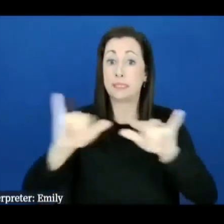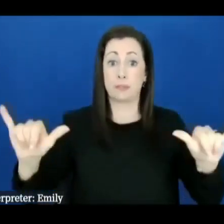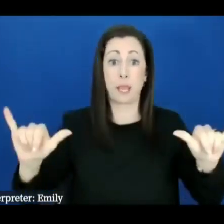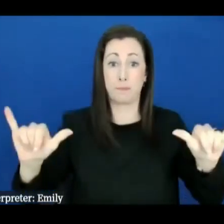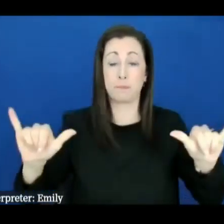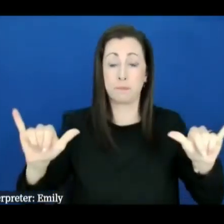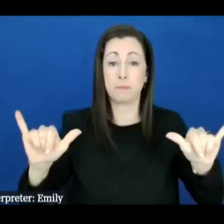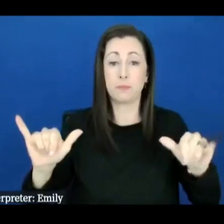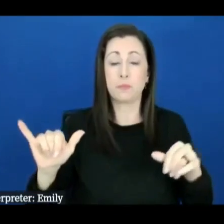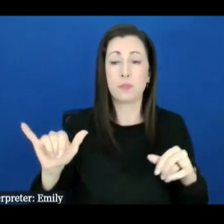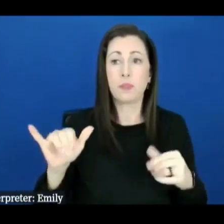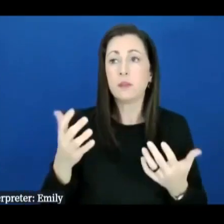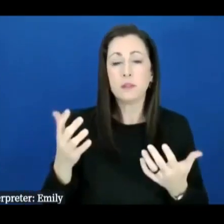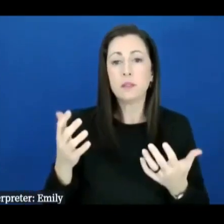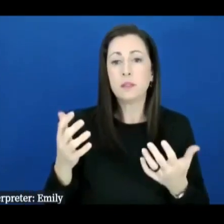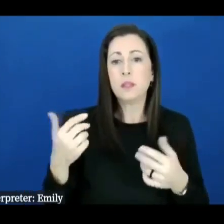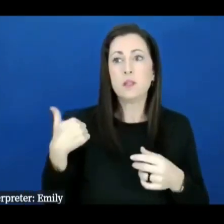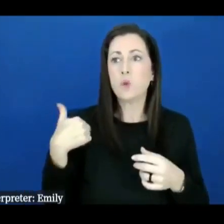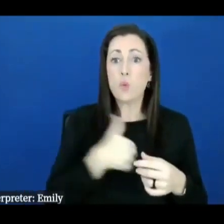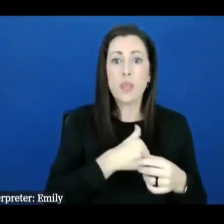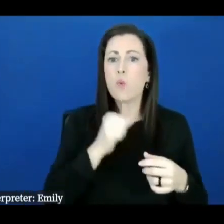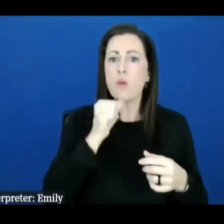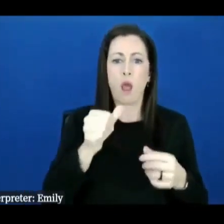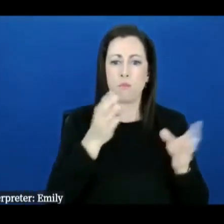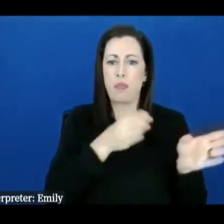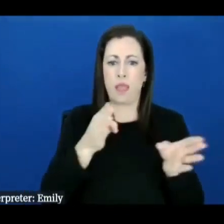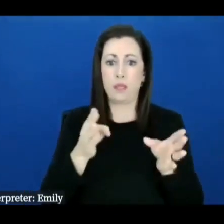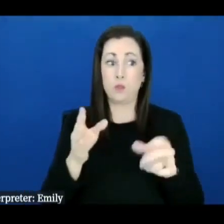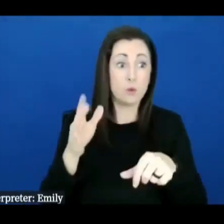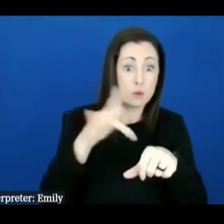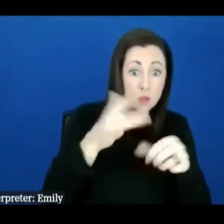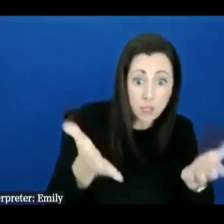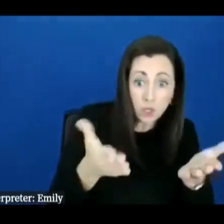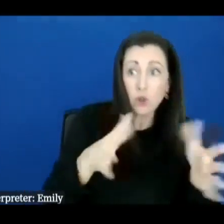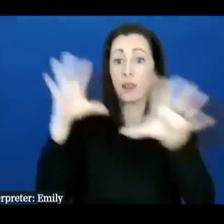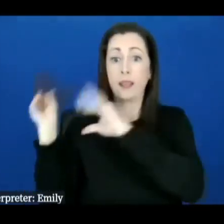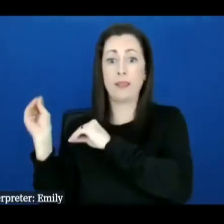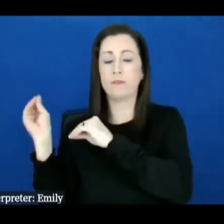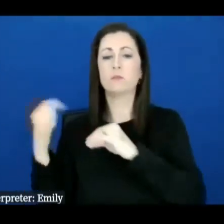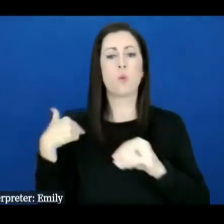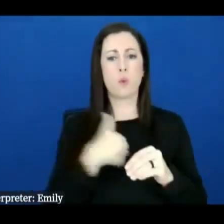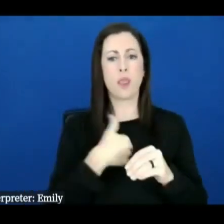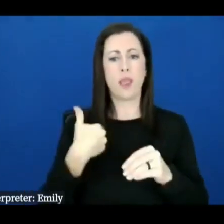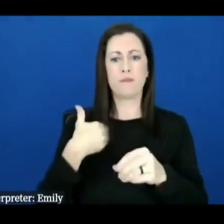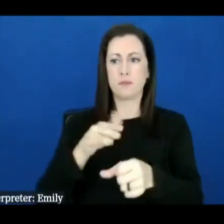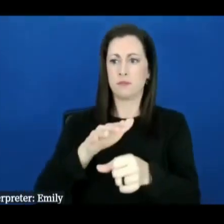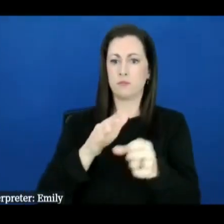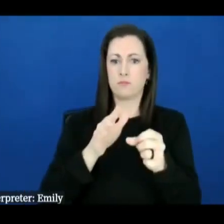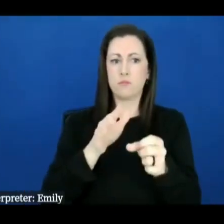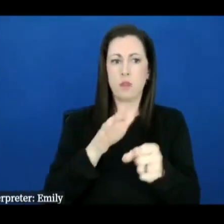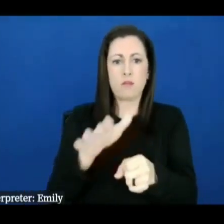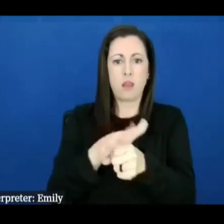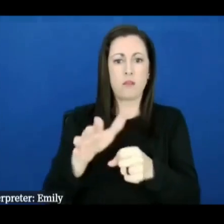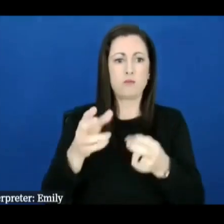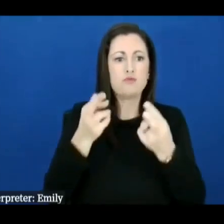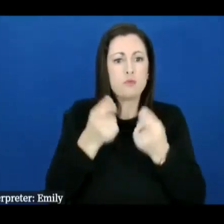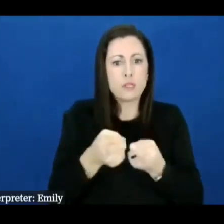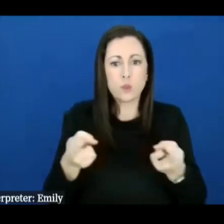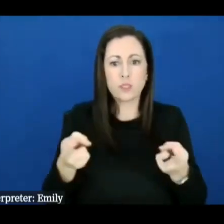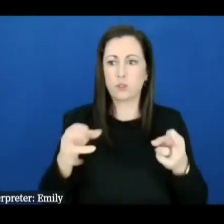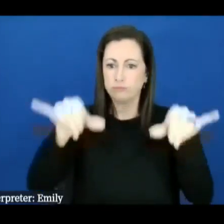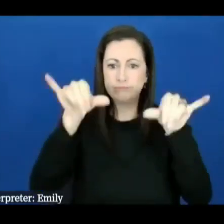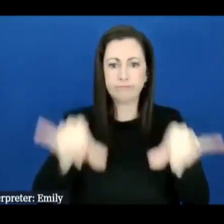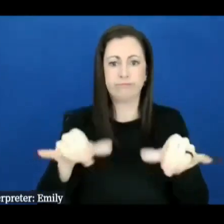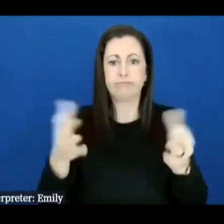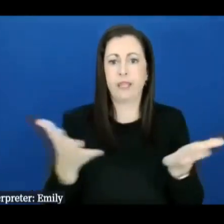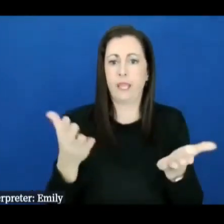earlier thought about we're not going anywhere we got enough assets and capability in place to stay here in western North Carolina as long as it takes for